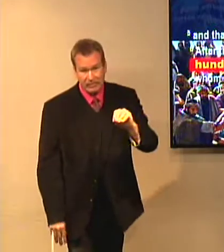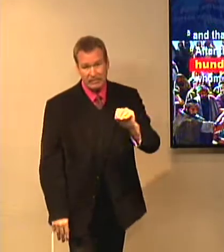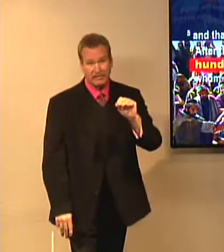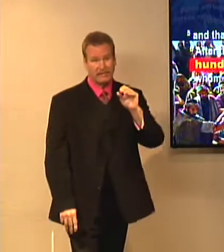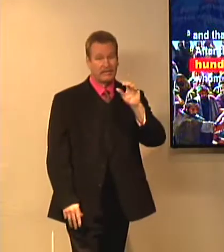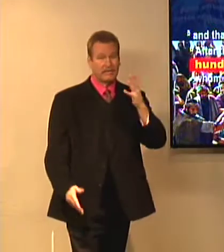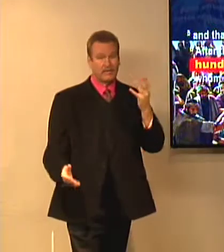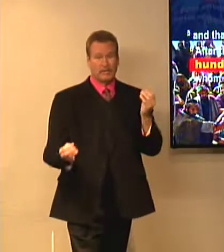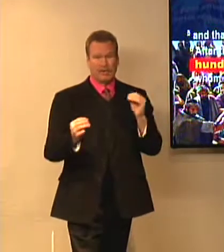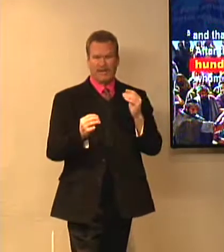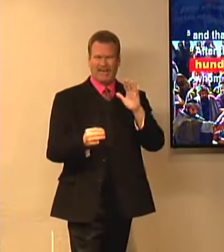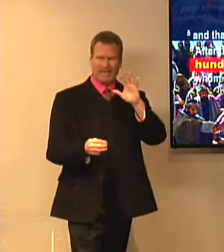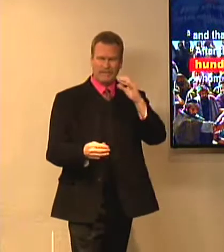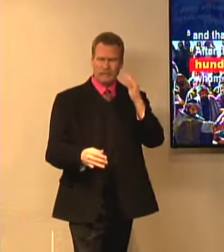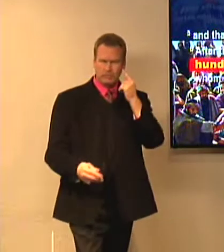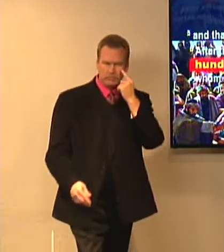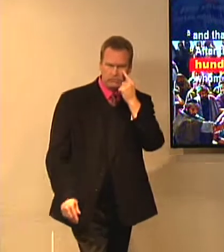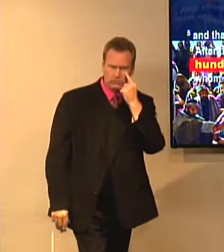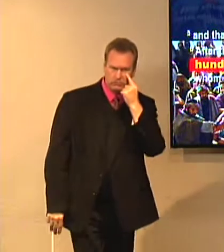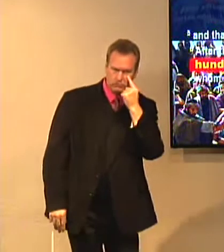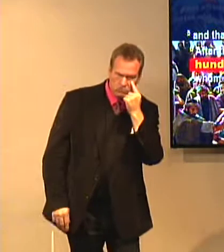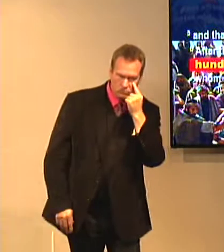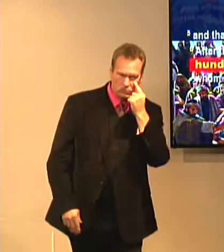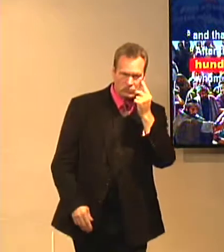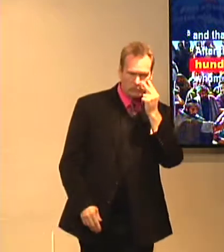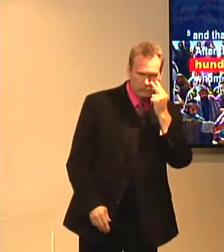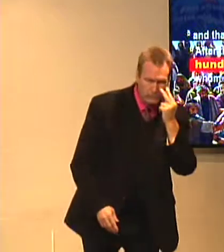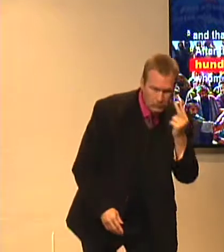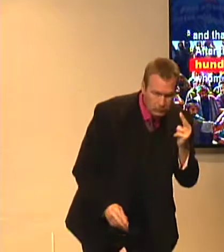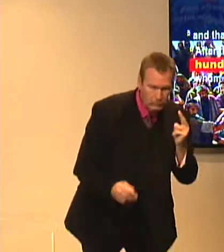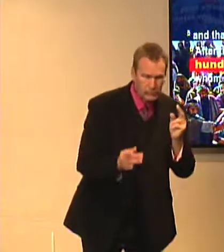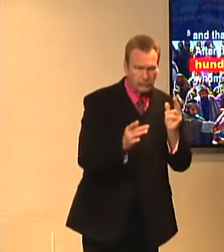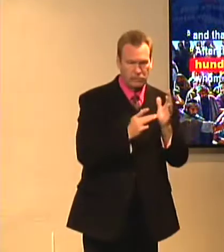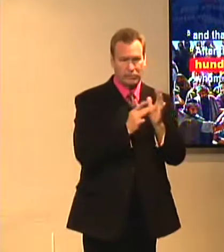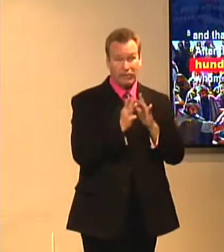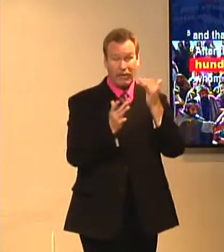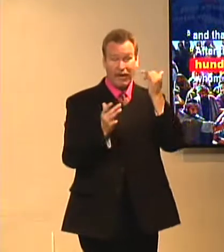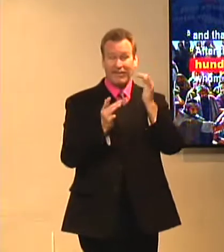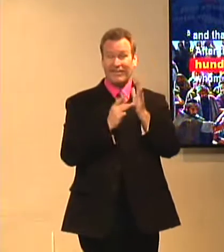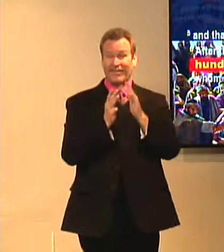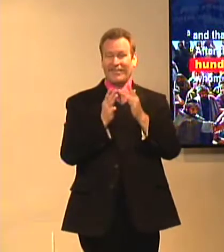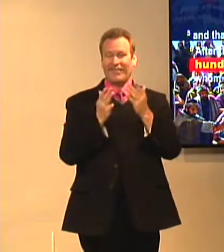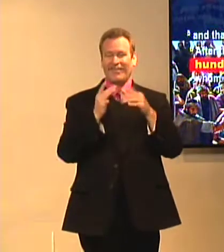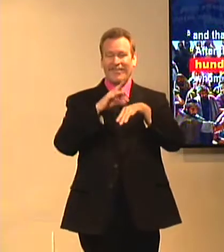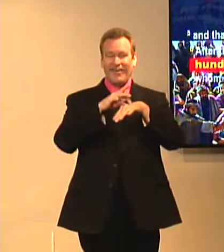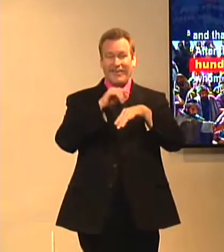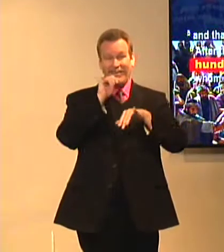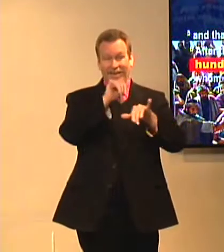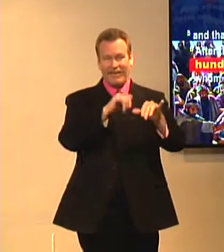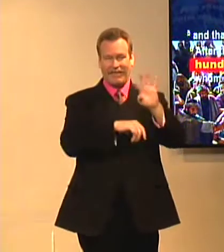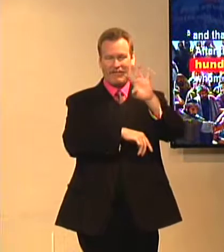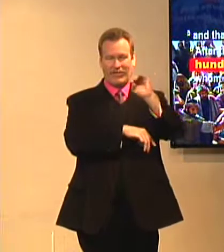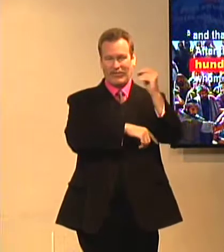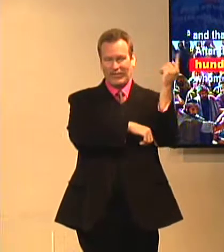five hundred and fifty. We're not a hundred to send except accurate, but there was more than five hundred people that witnessed Christ there.